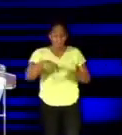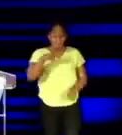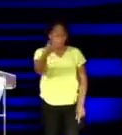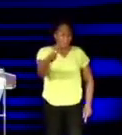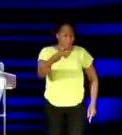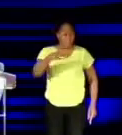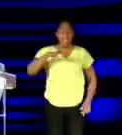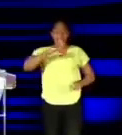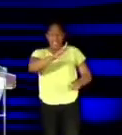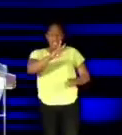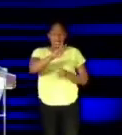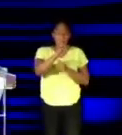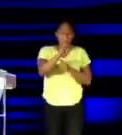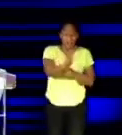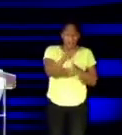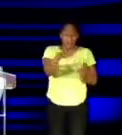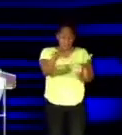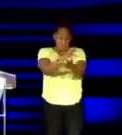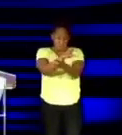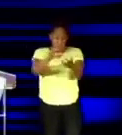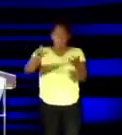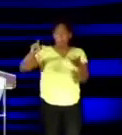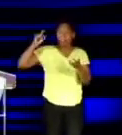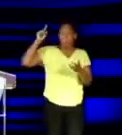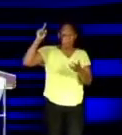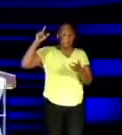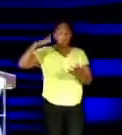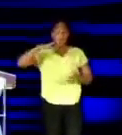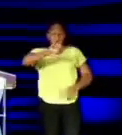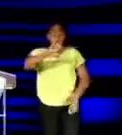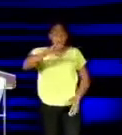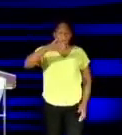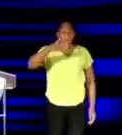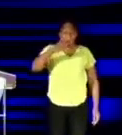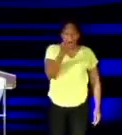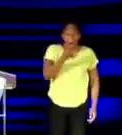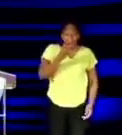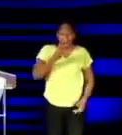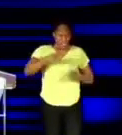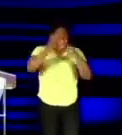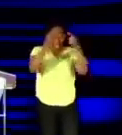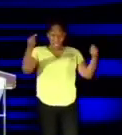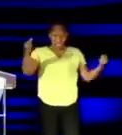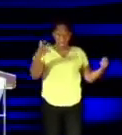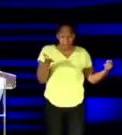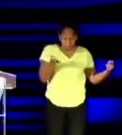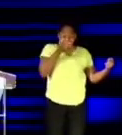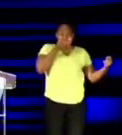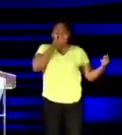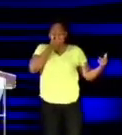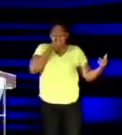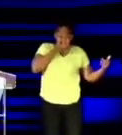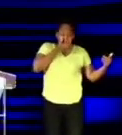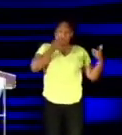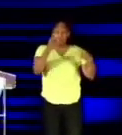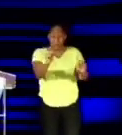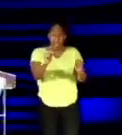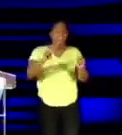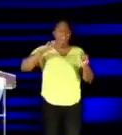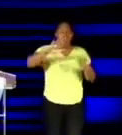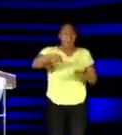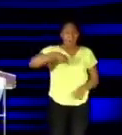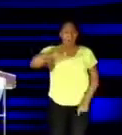weapon of destruction. I said, your mouth is the enemy's shut up. Your voice